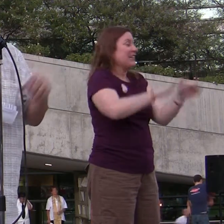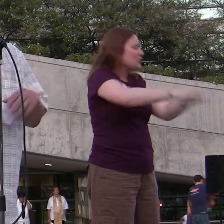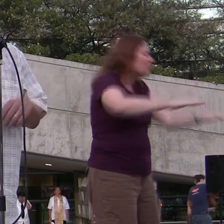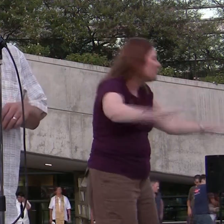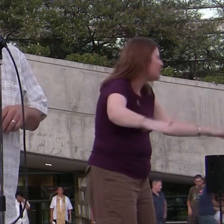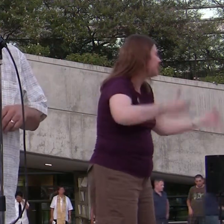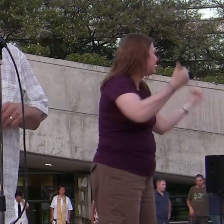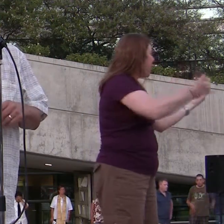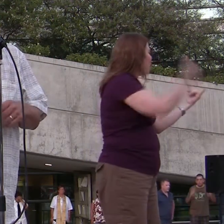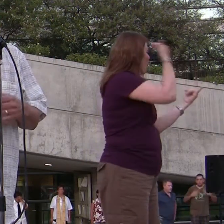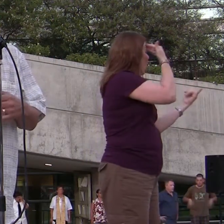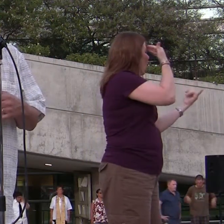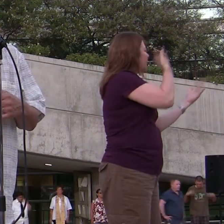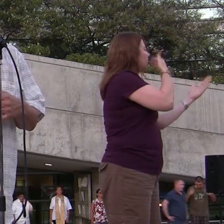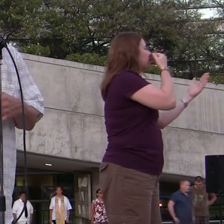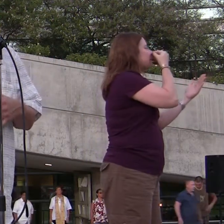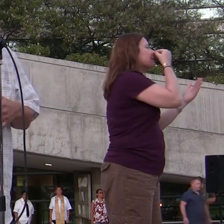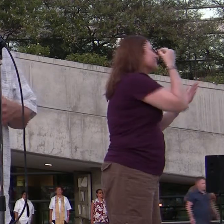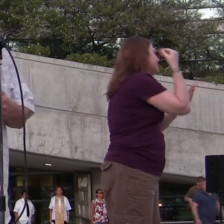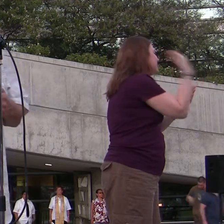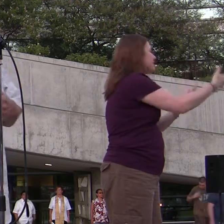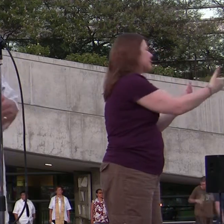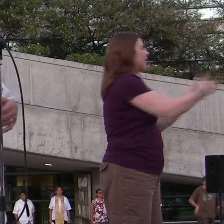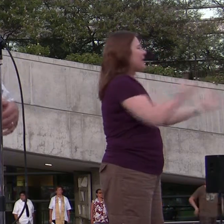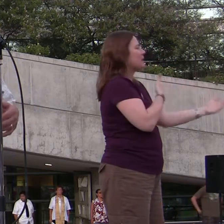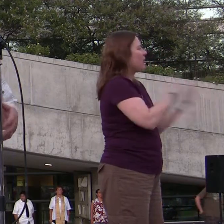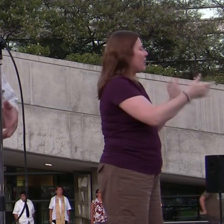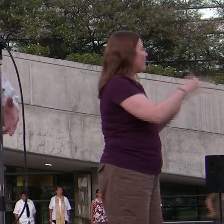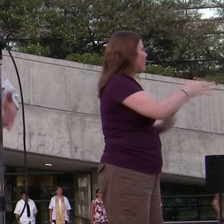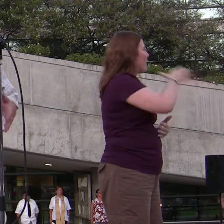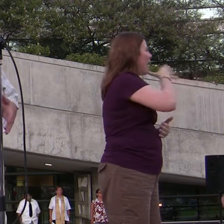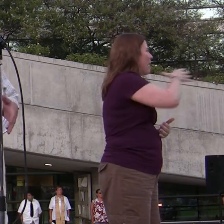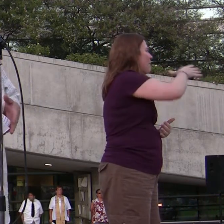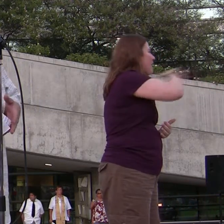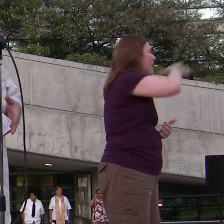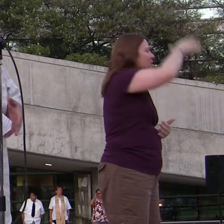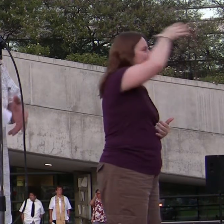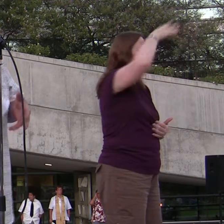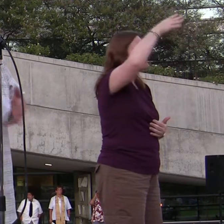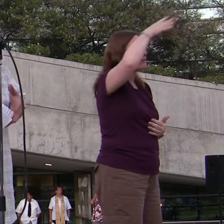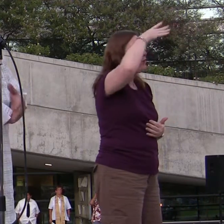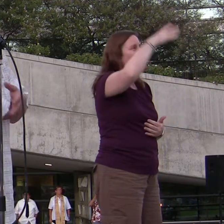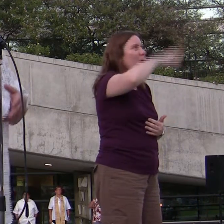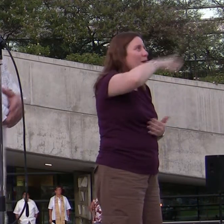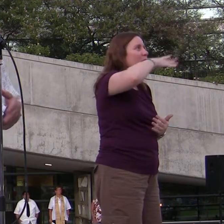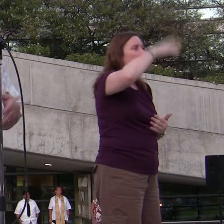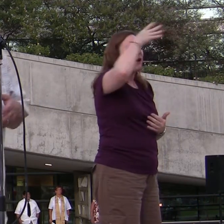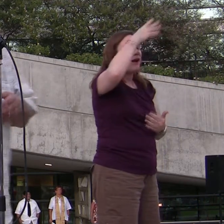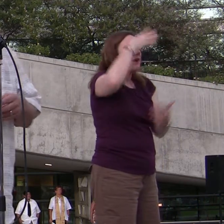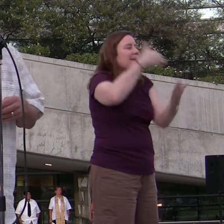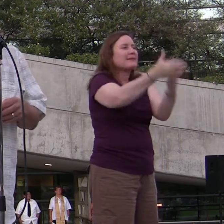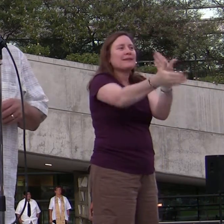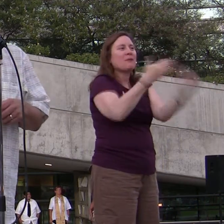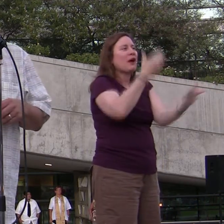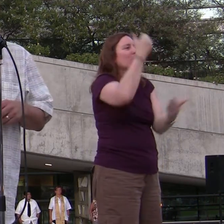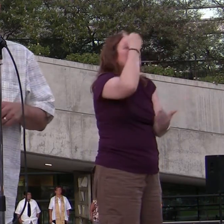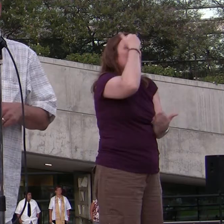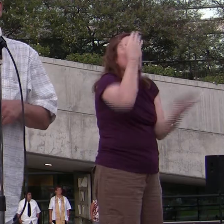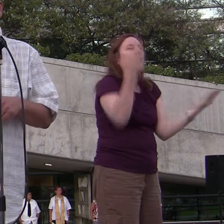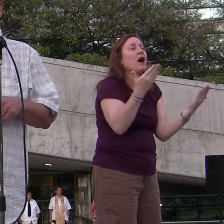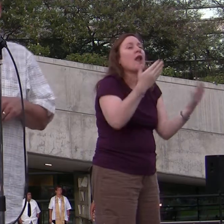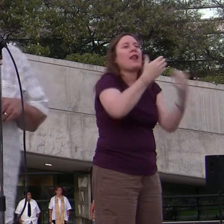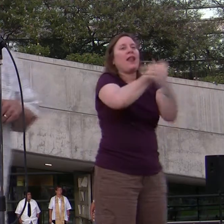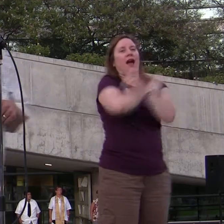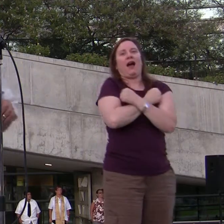no difference whether they have a mommy and a daddy, a daddy and a daddy, or a mommy and a mommy. They just know that they are loved.